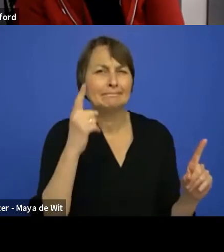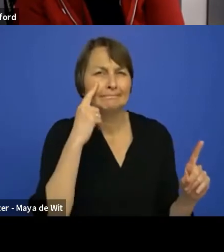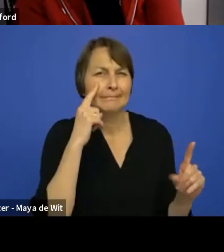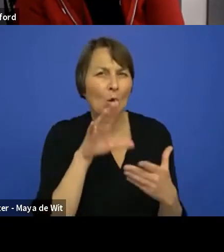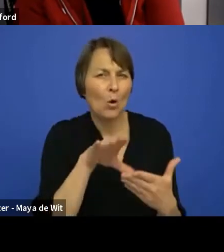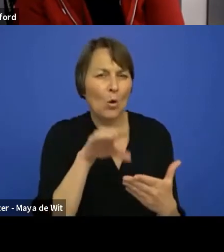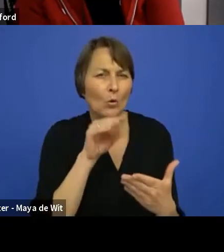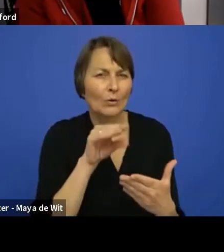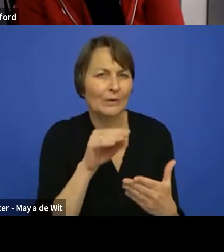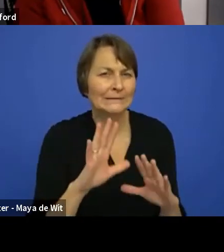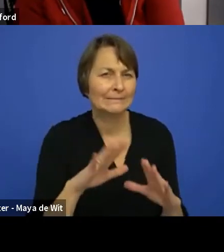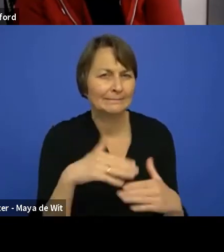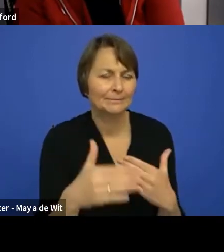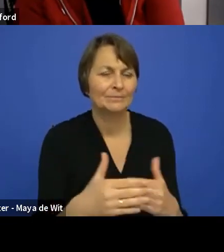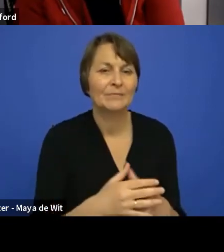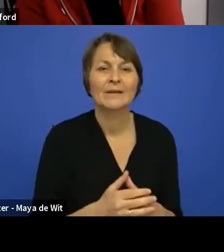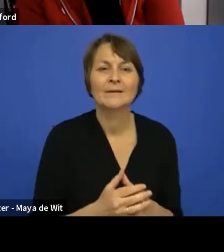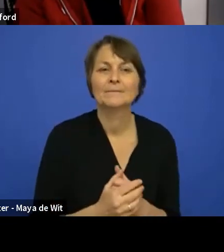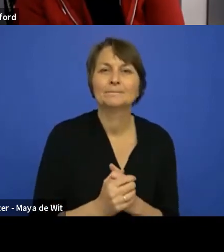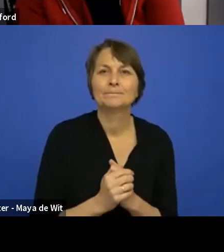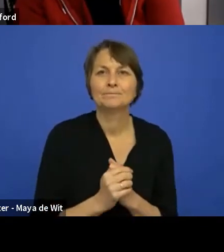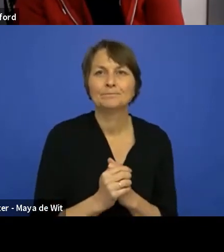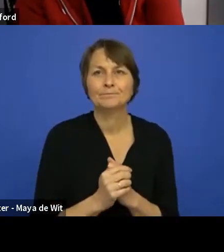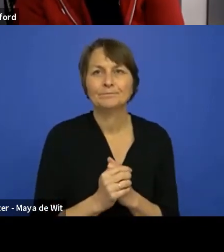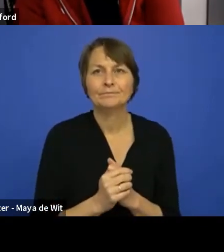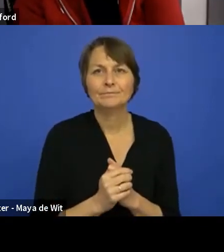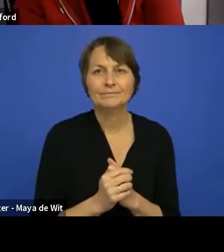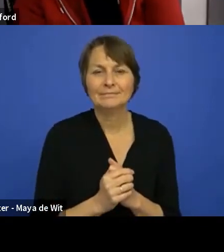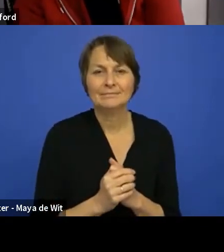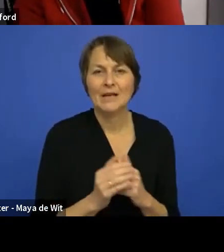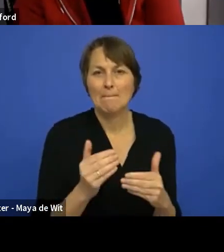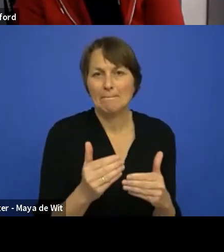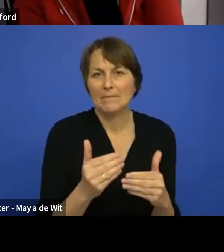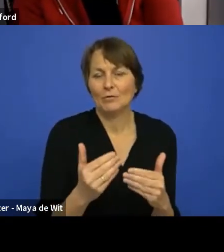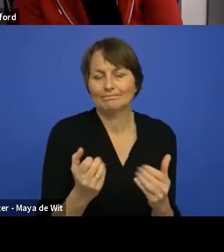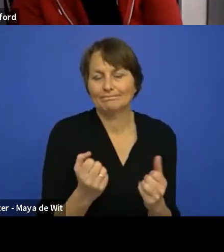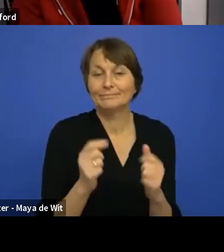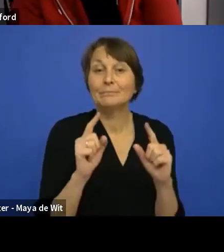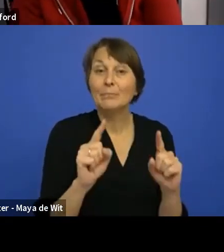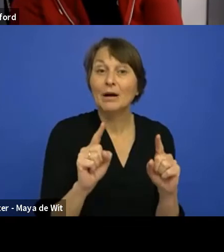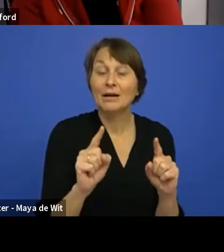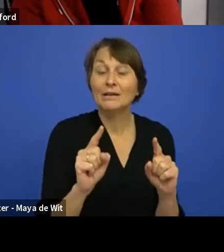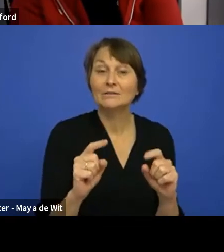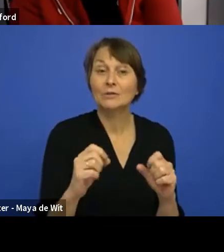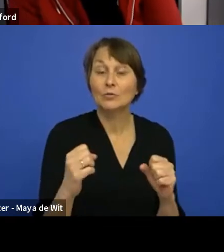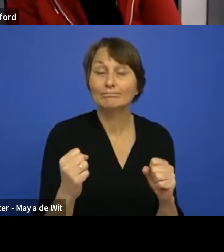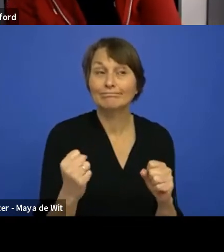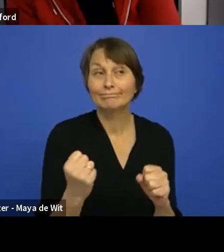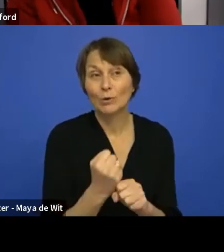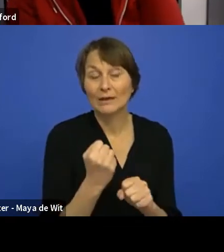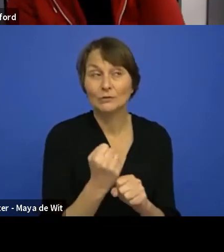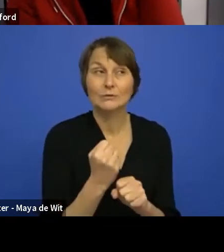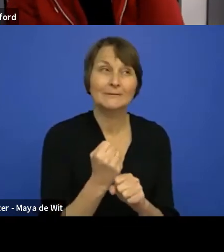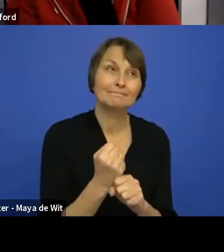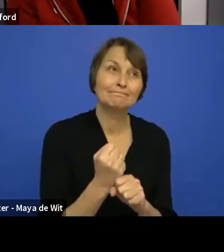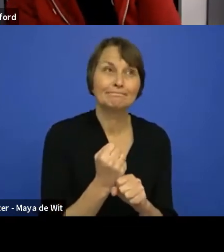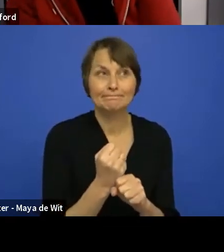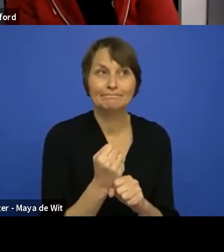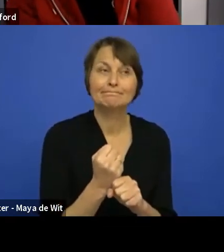PRs for the UI library before, of um, but, but as, as the project also, uh, continues, we, we hope to